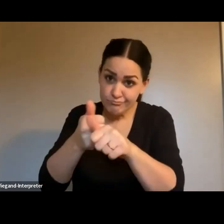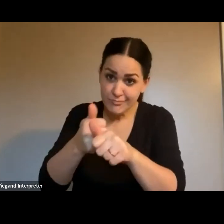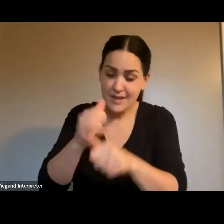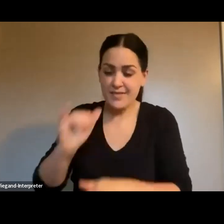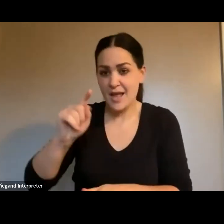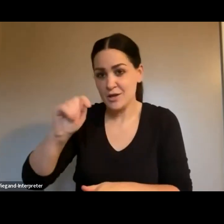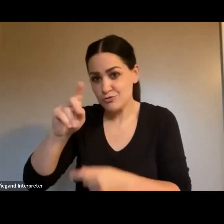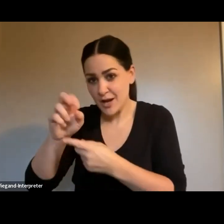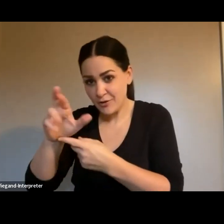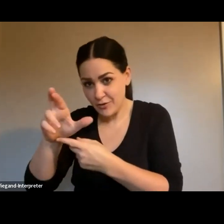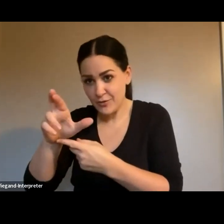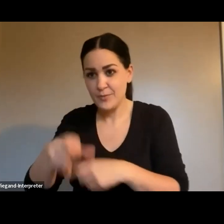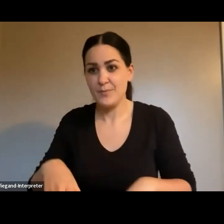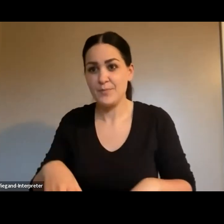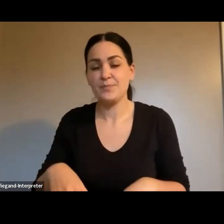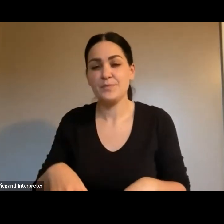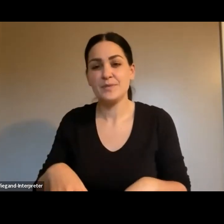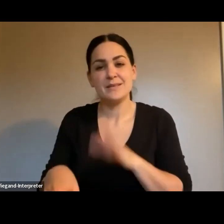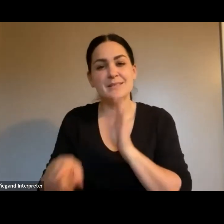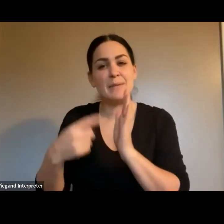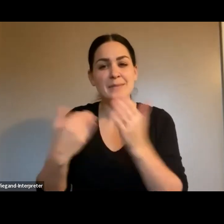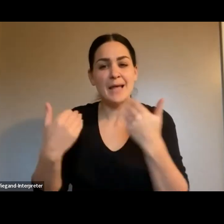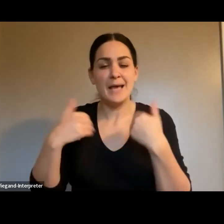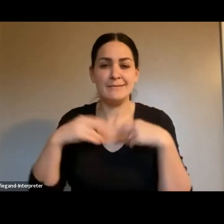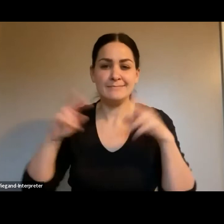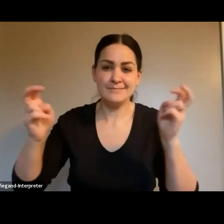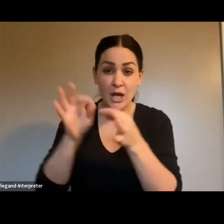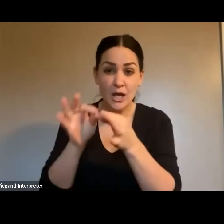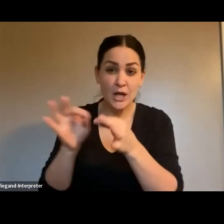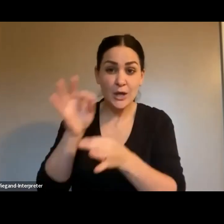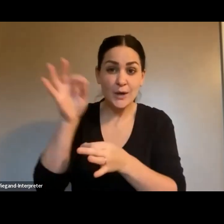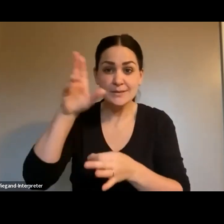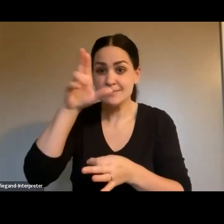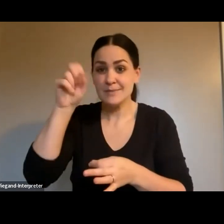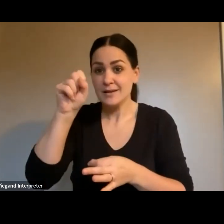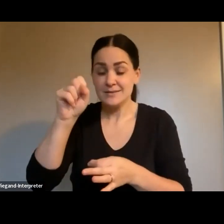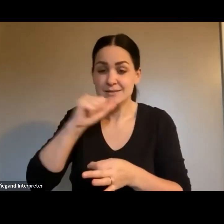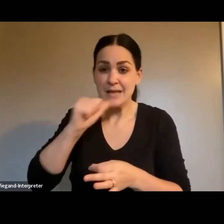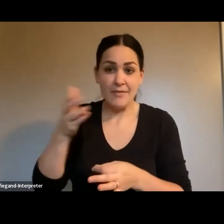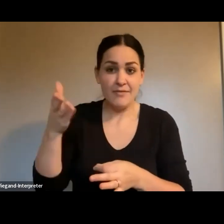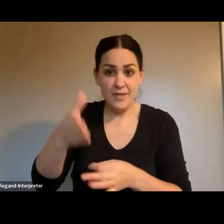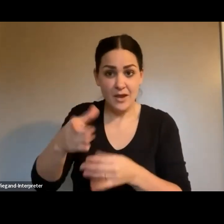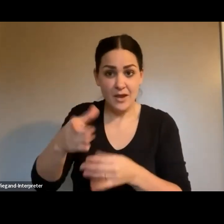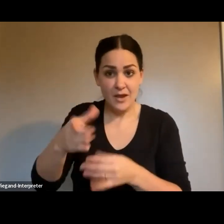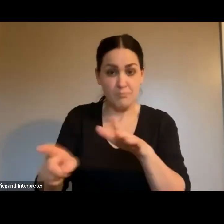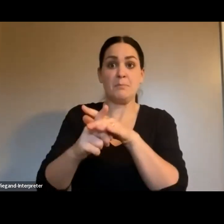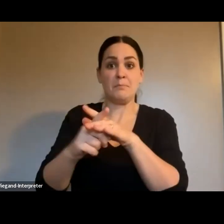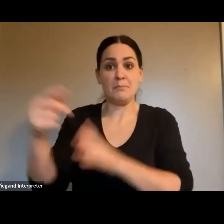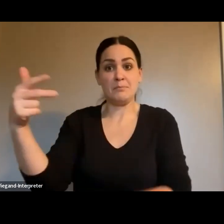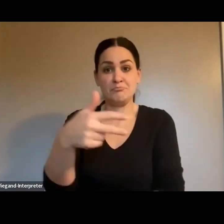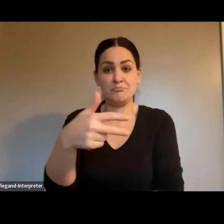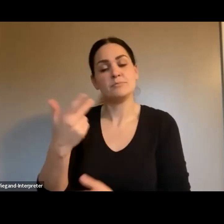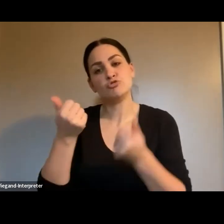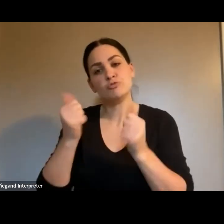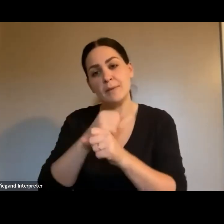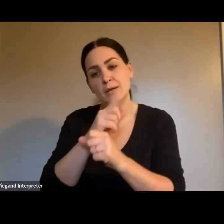issues with, I call it a ghost bus, where it's not there, then it just pops up. We're trying to make sure that that doesn't happen. So it